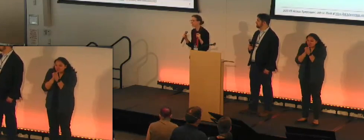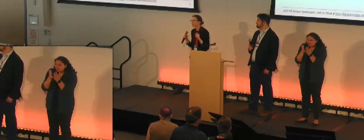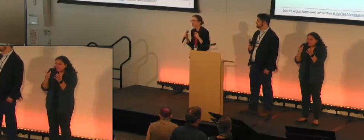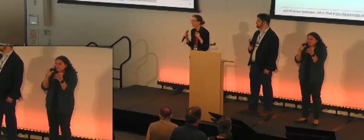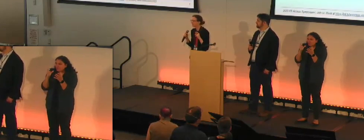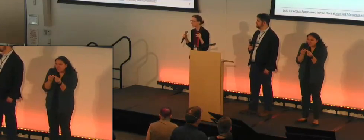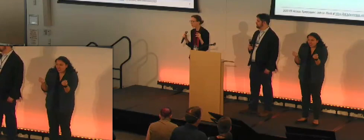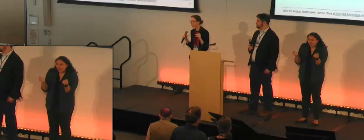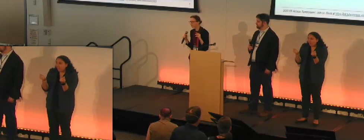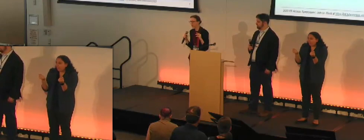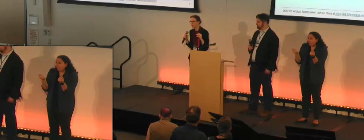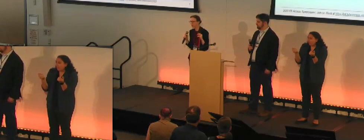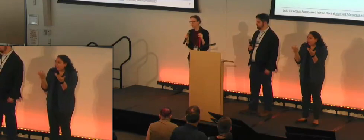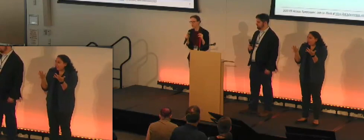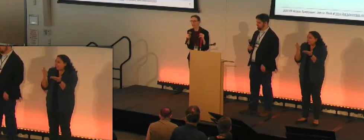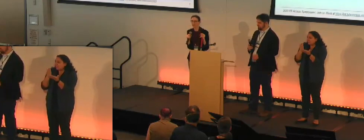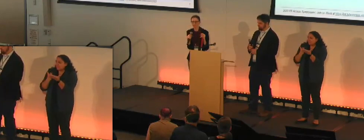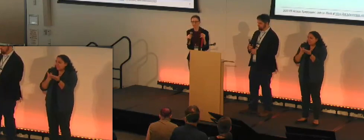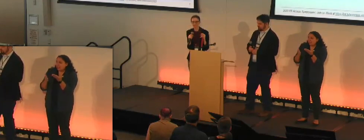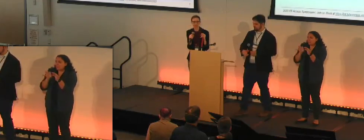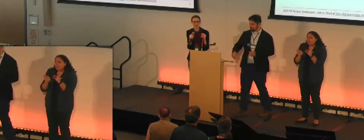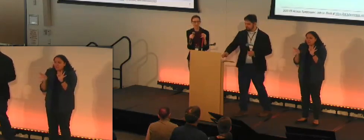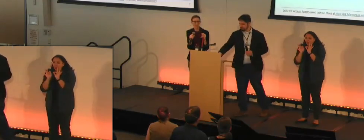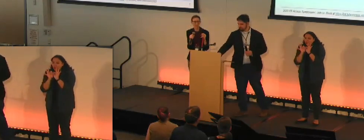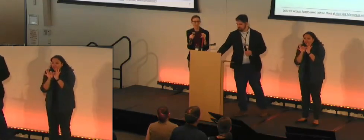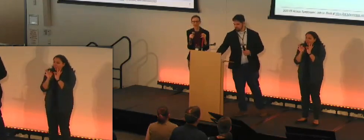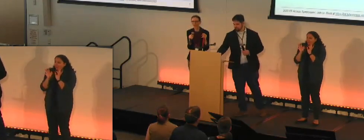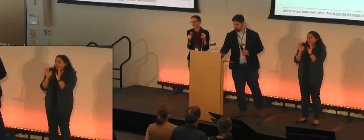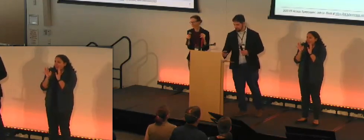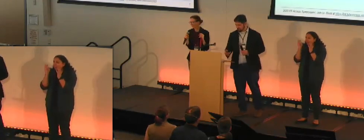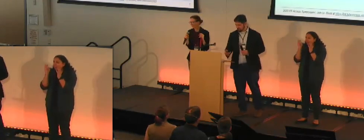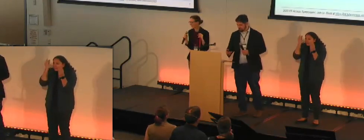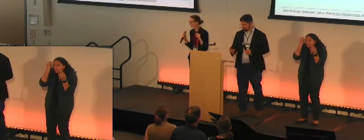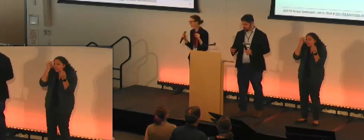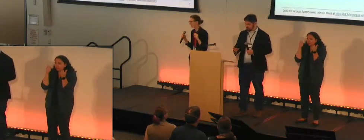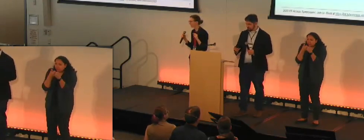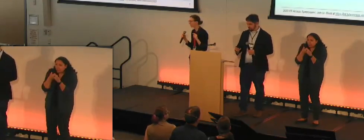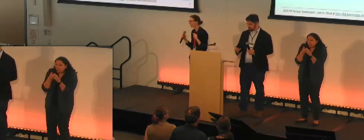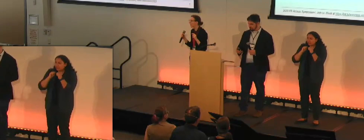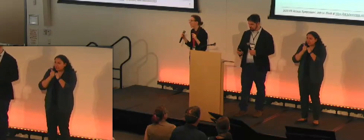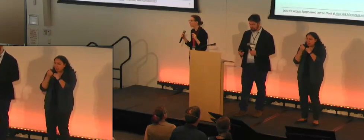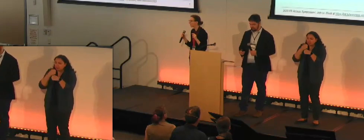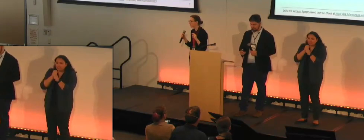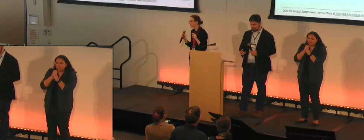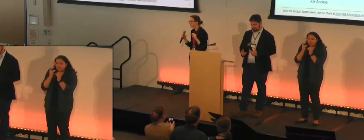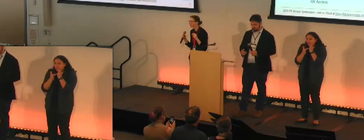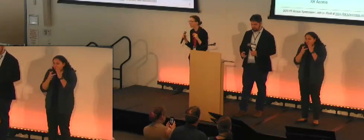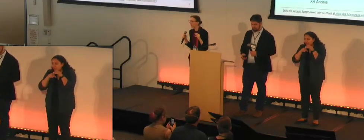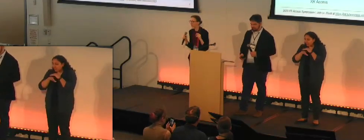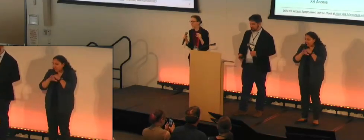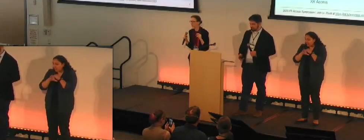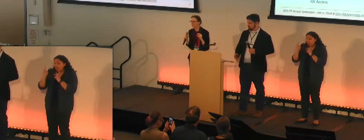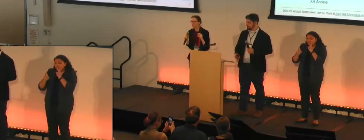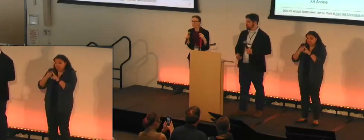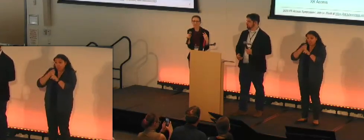important critical challenges that have to do with how to make the technology accessible. And we have people from